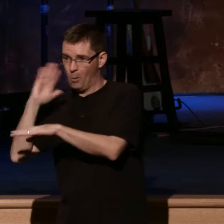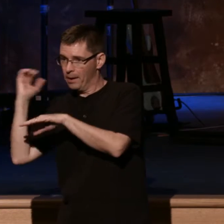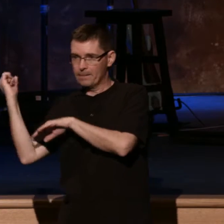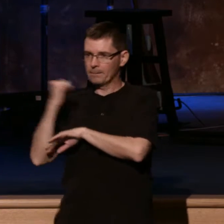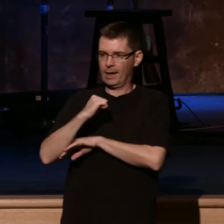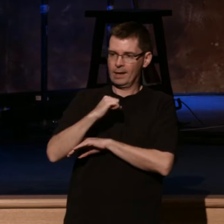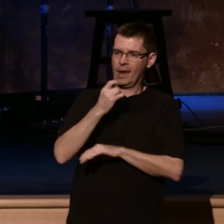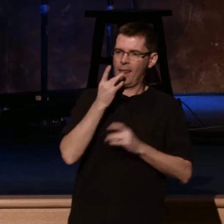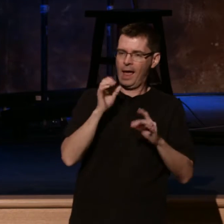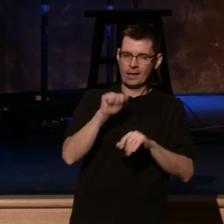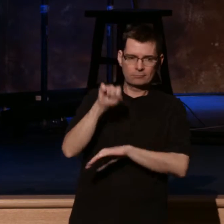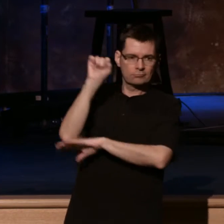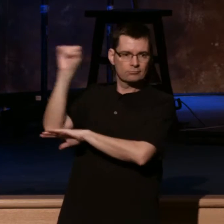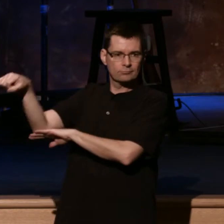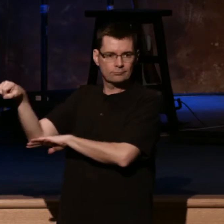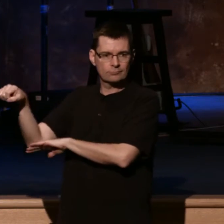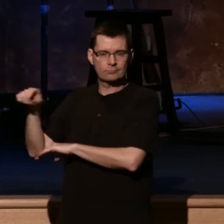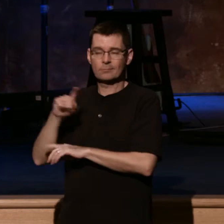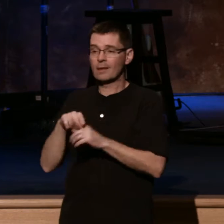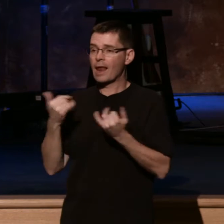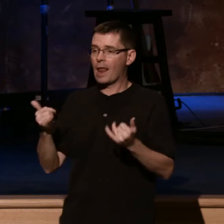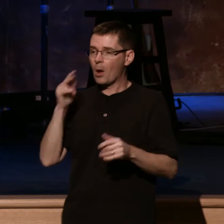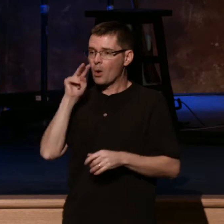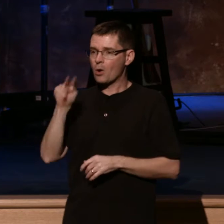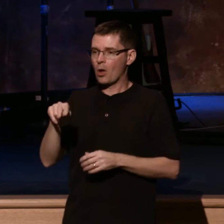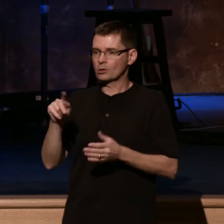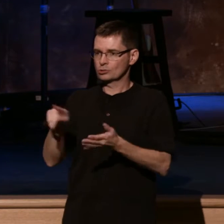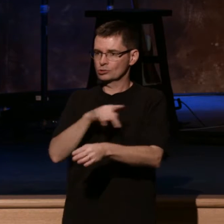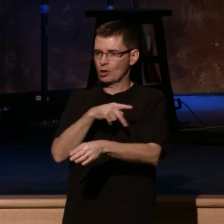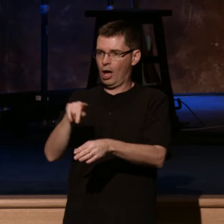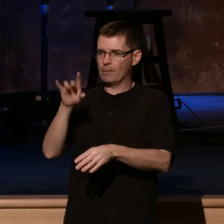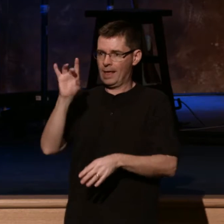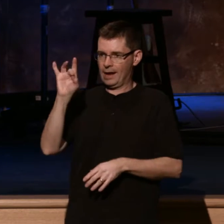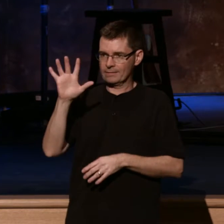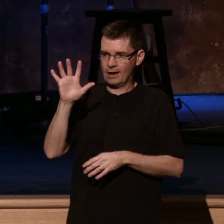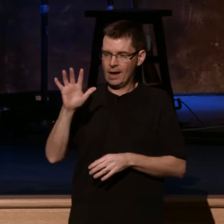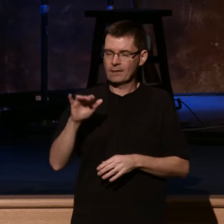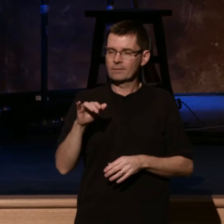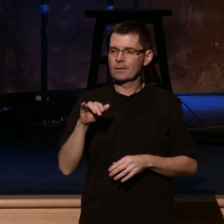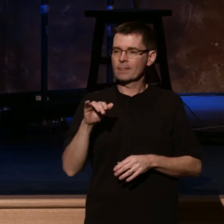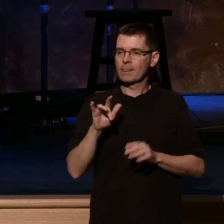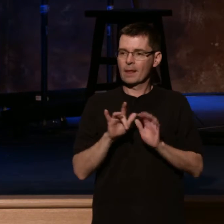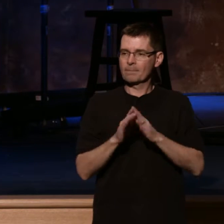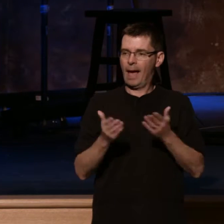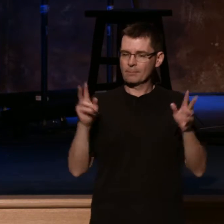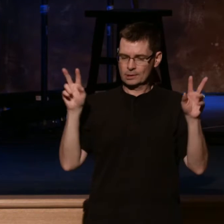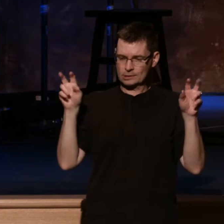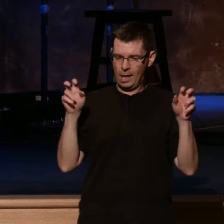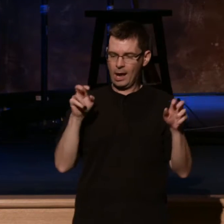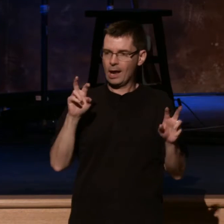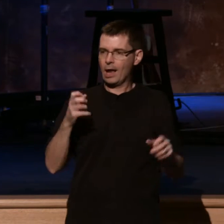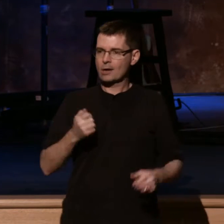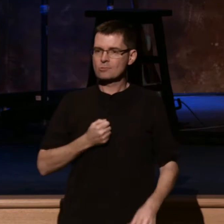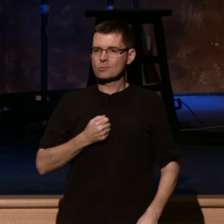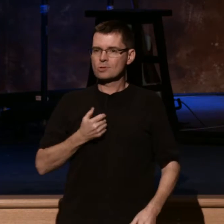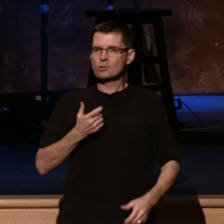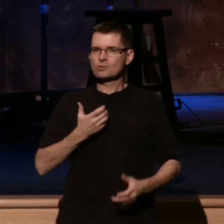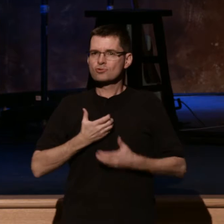Psalm 85. Your Bible, perhaps like mine, titles this psalm, A Cry for Revival or Revive Us Again.